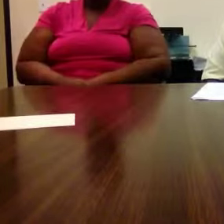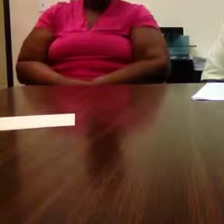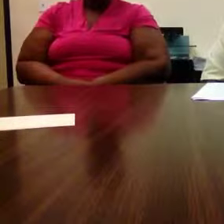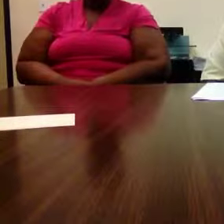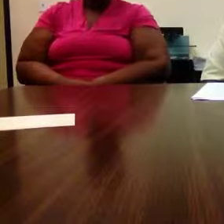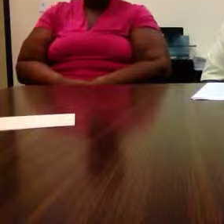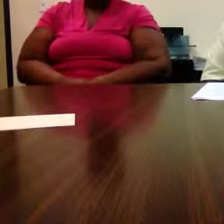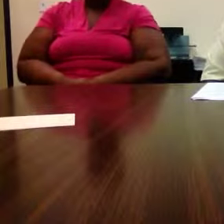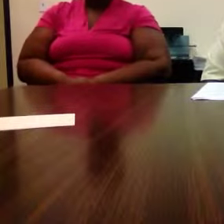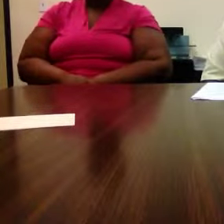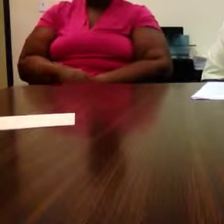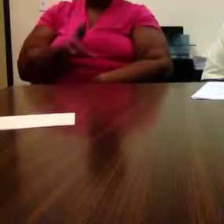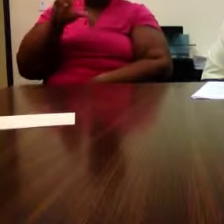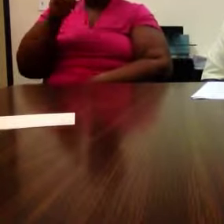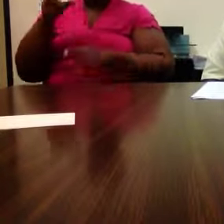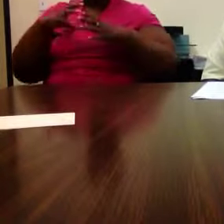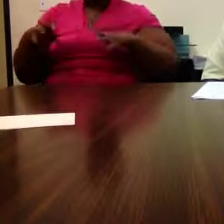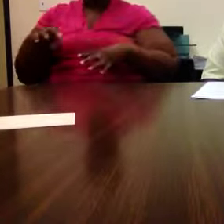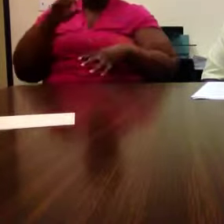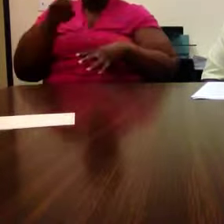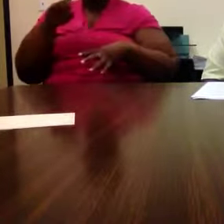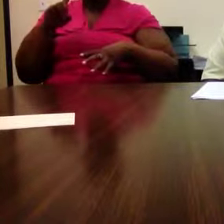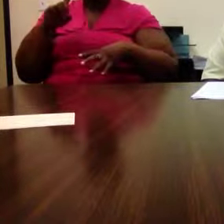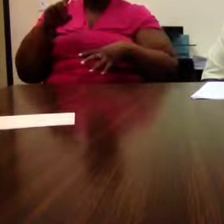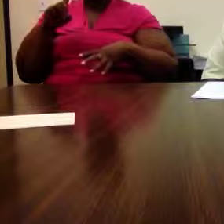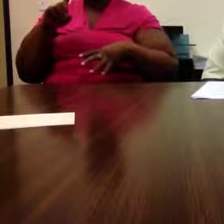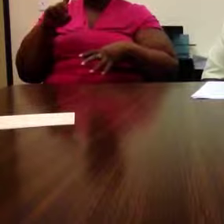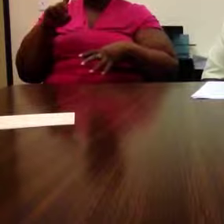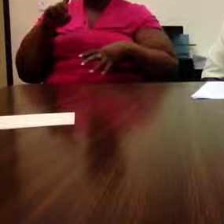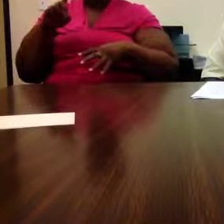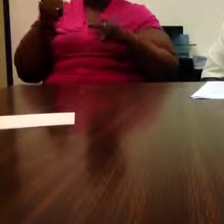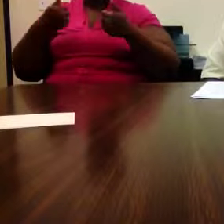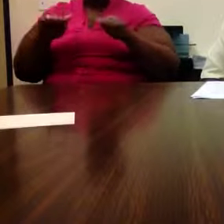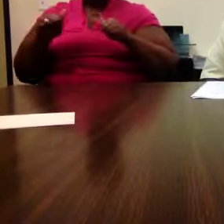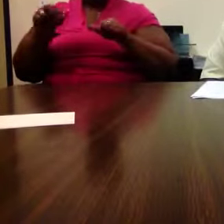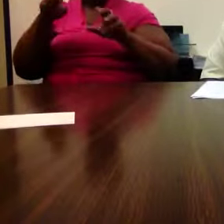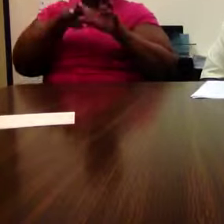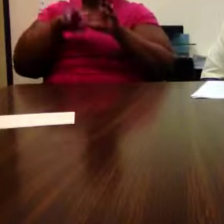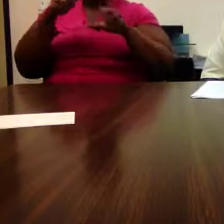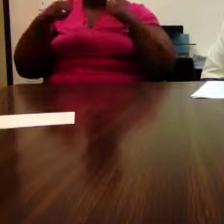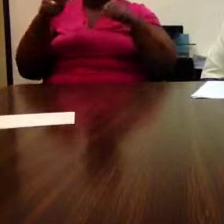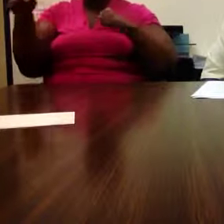No client will be allowed to sit in his or her vehicle during break or lunchtime.